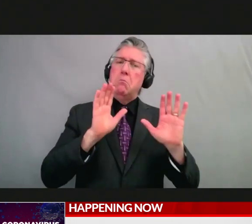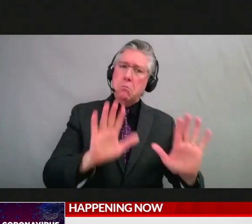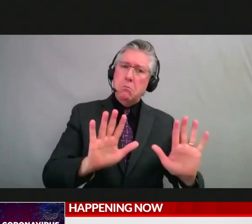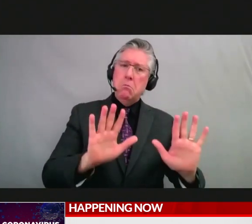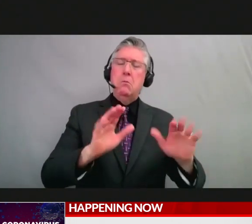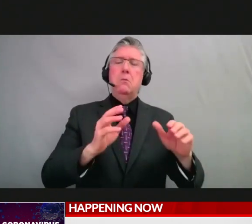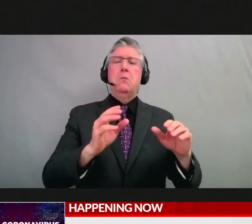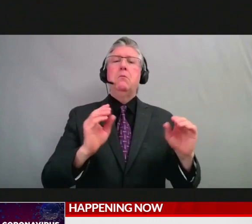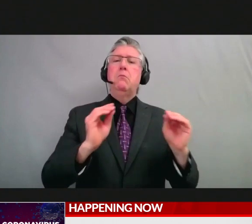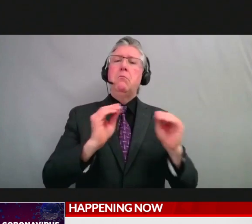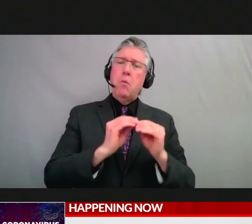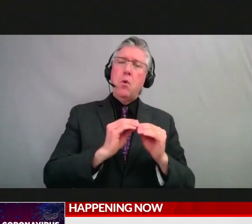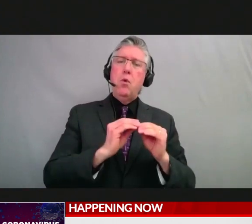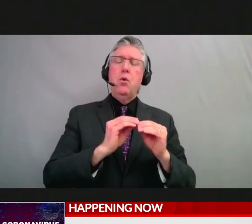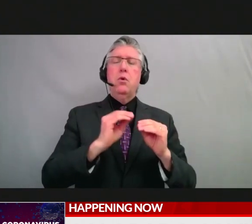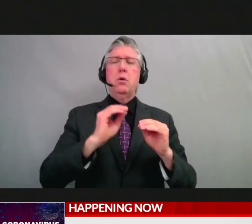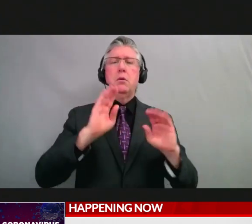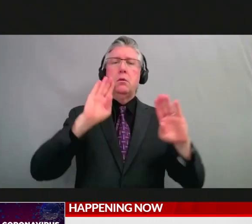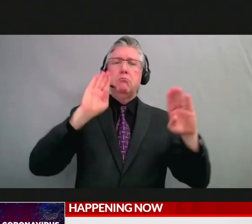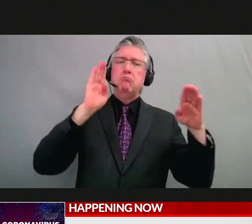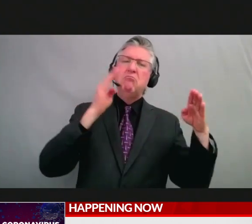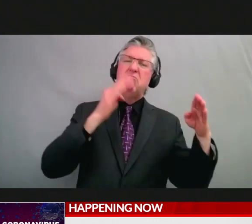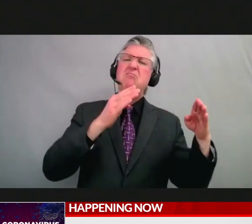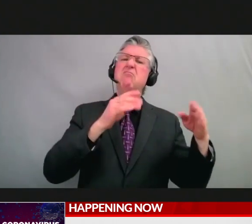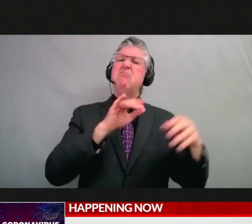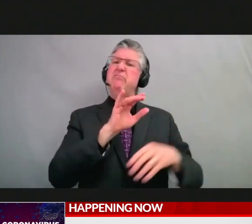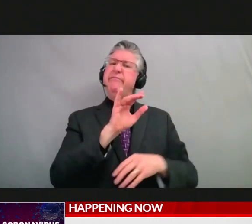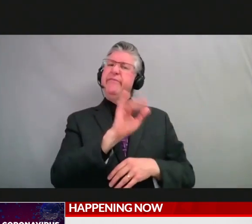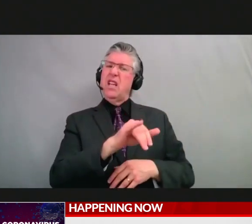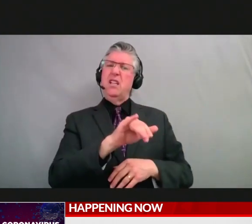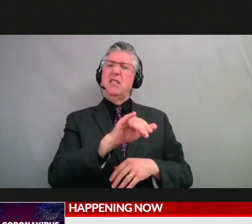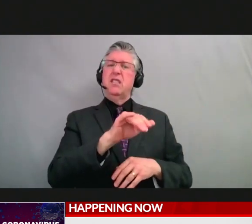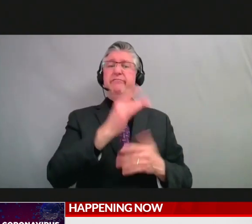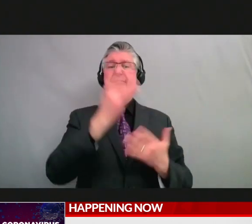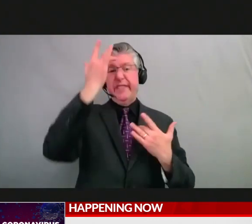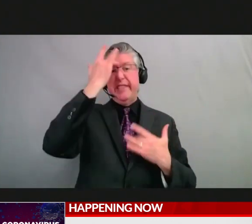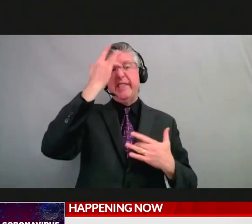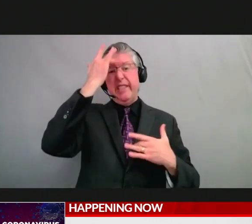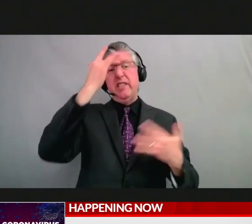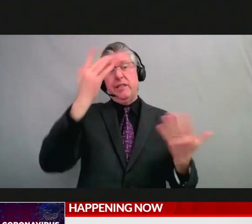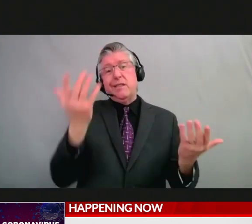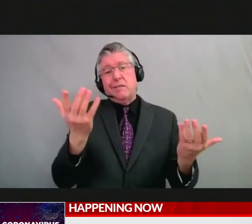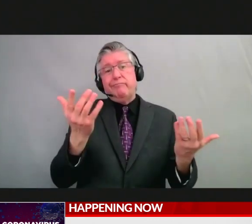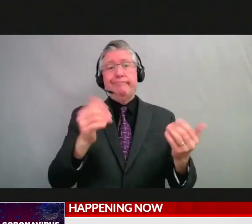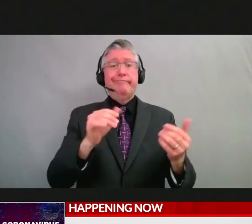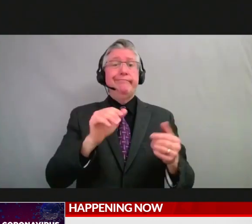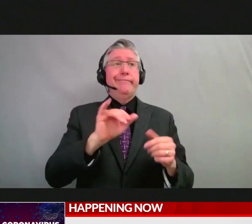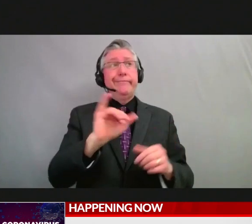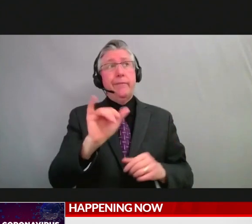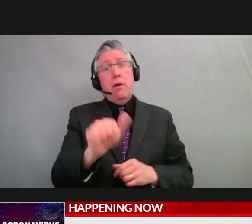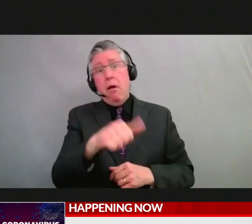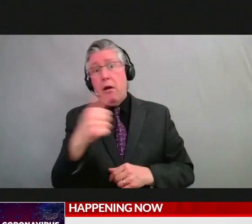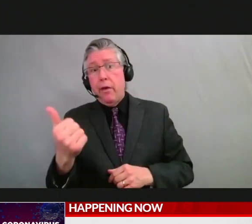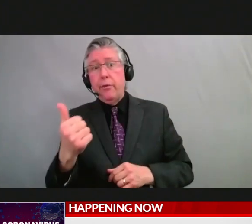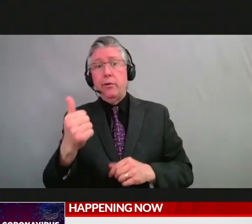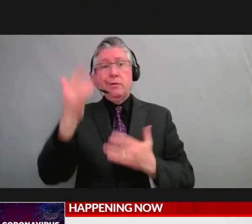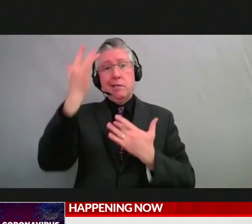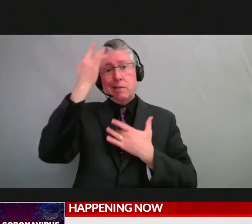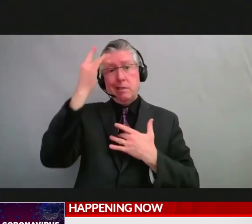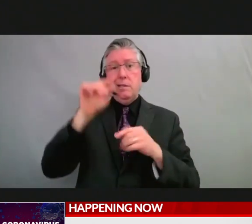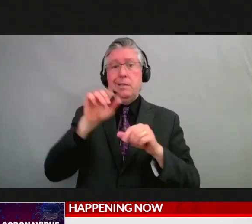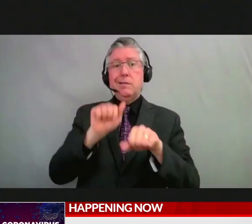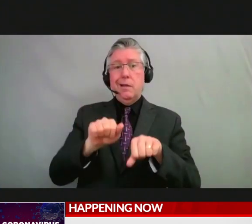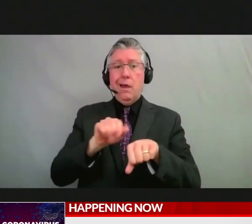where COVID is treated more like, you know, other communicable diseases in our schools and in our community is certainly where